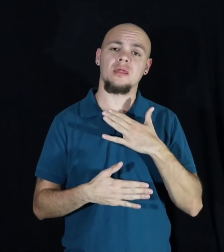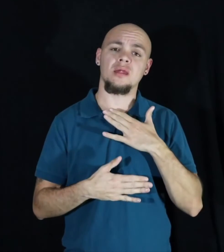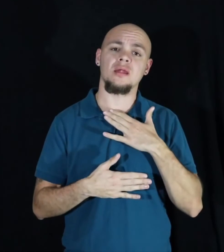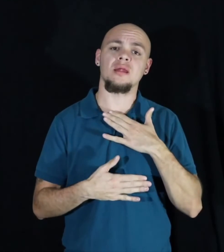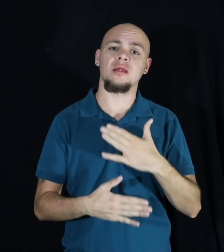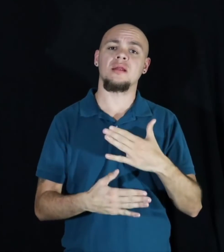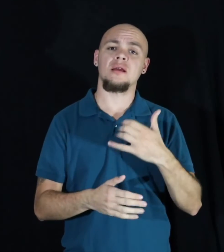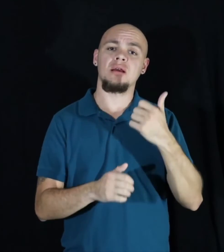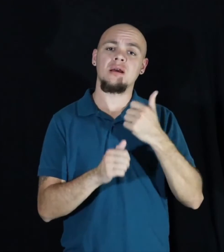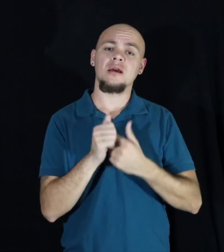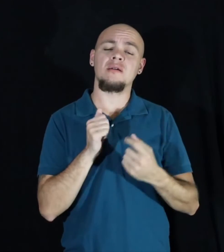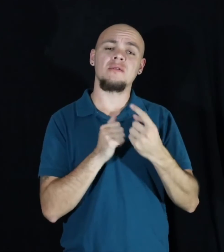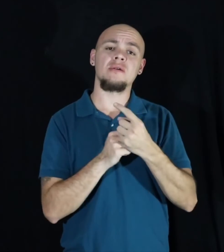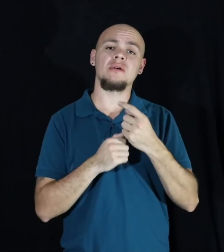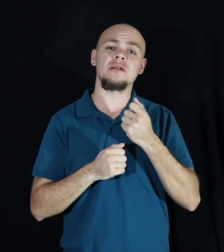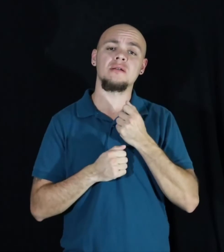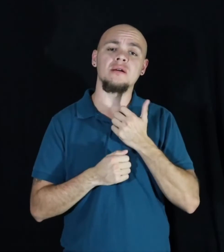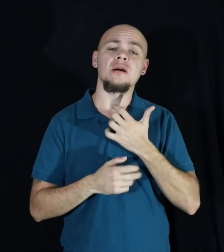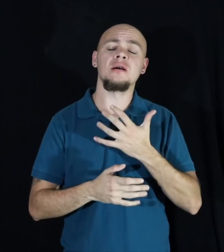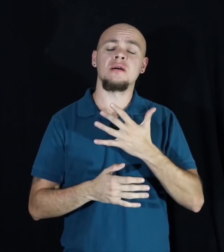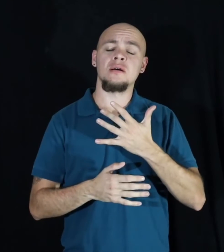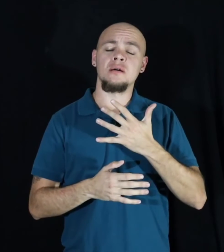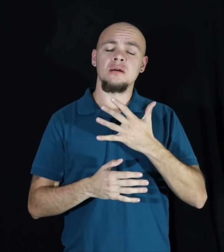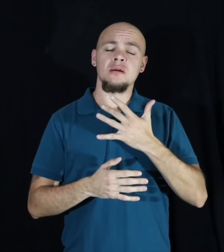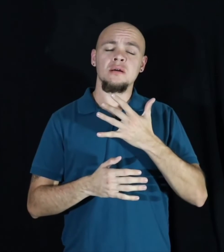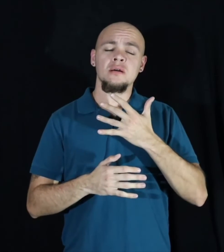Everyone take a moment to just breathe.